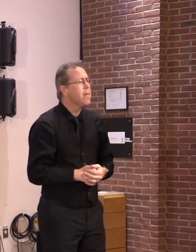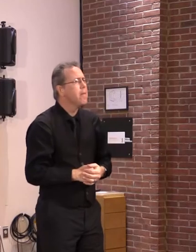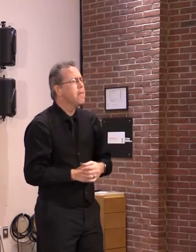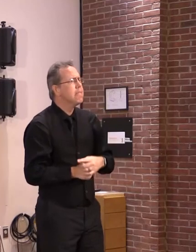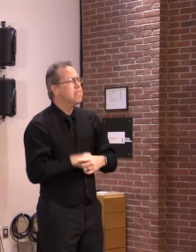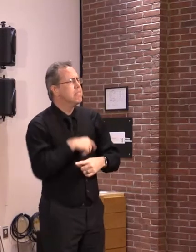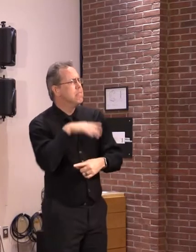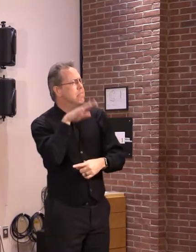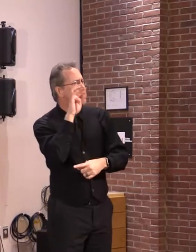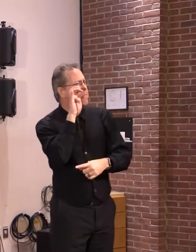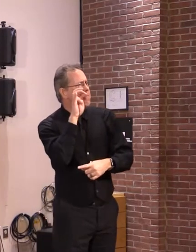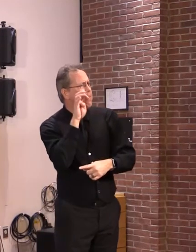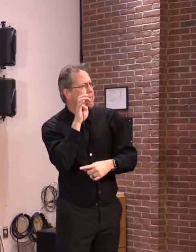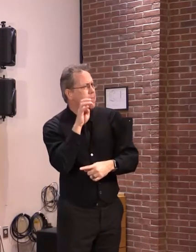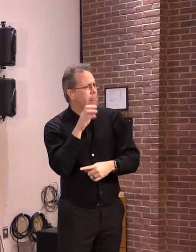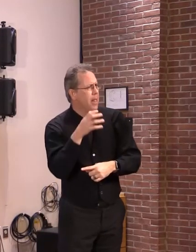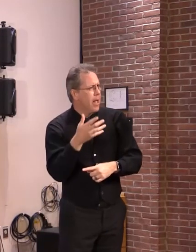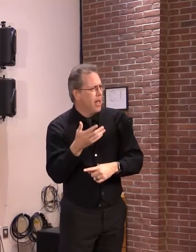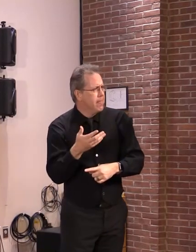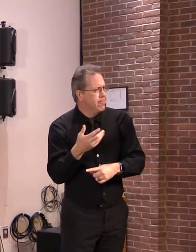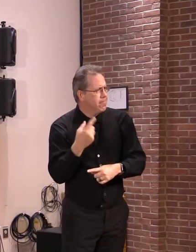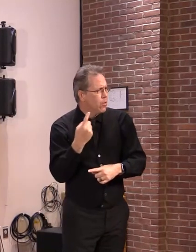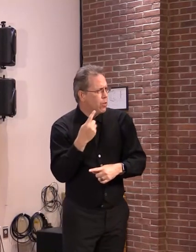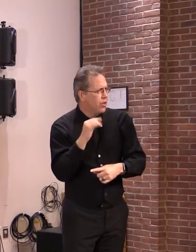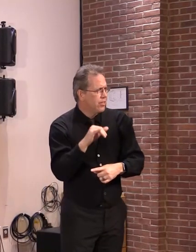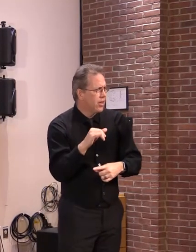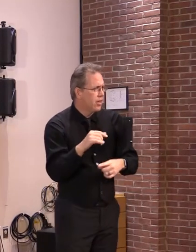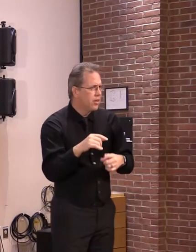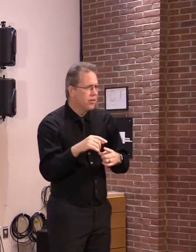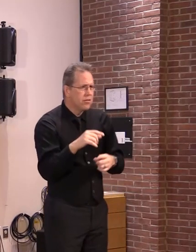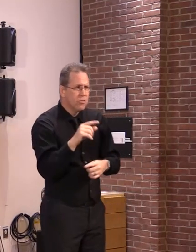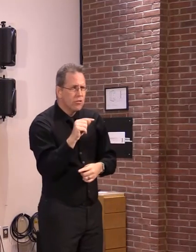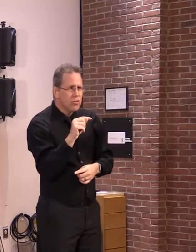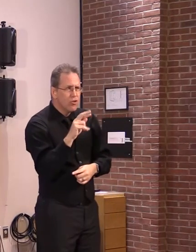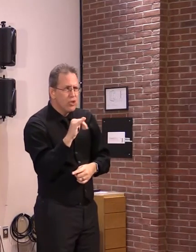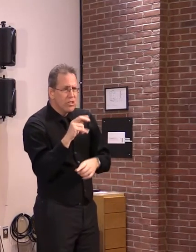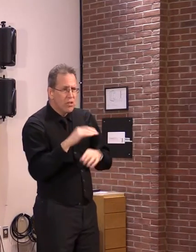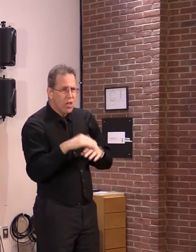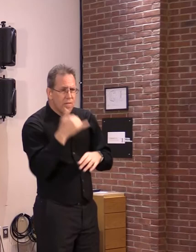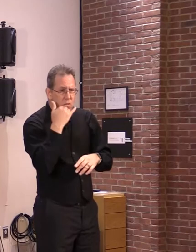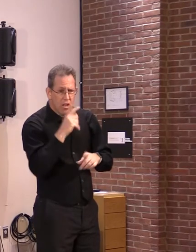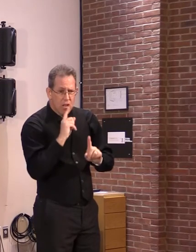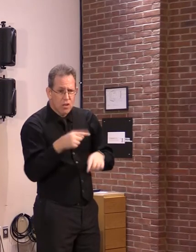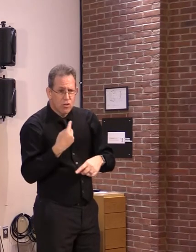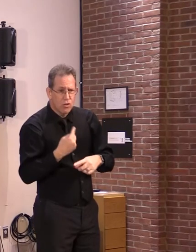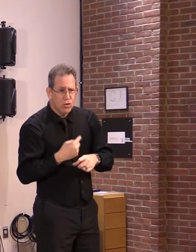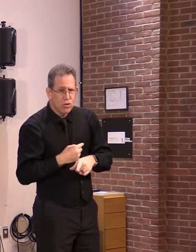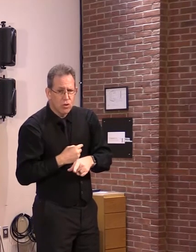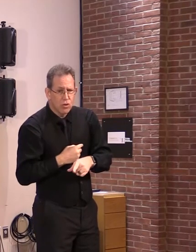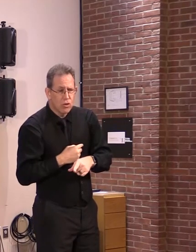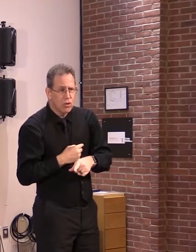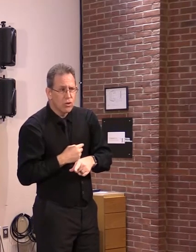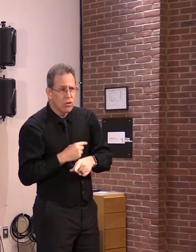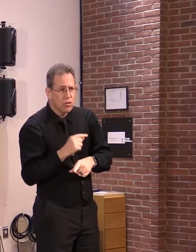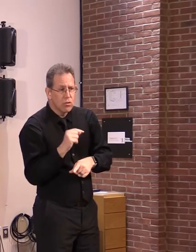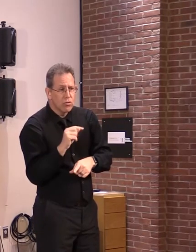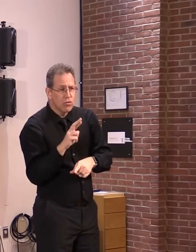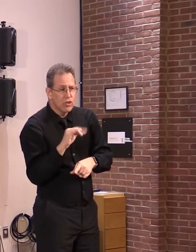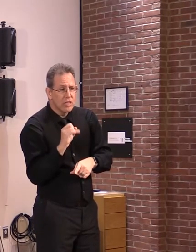Yeah, wonder if Kristen might be on and could answer that. It seems to me that,